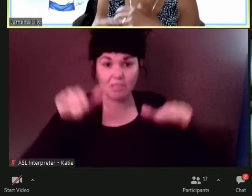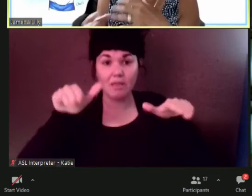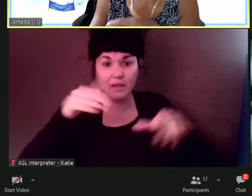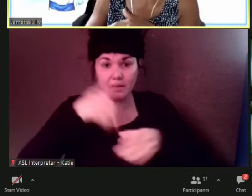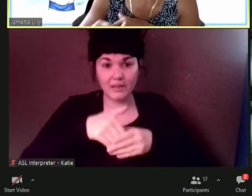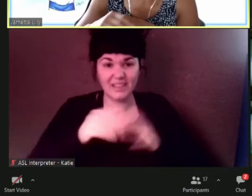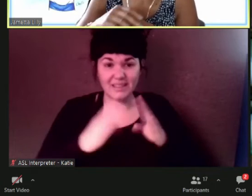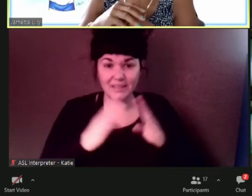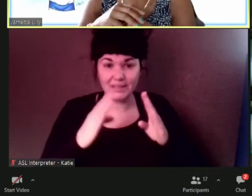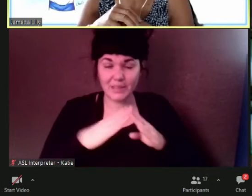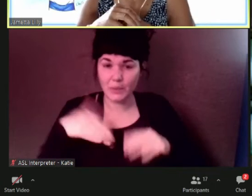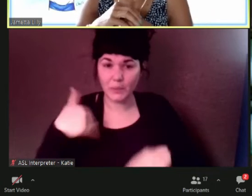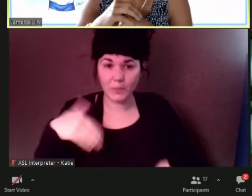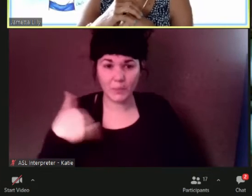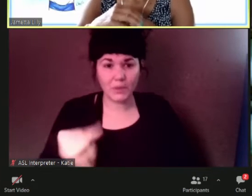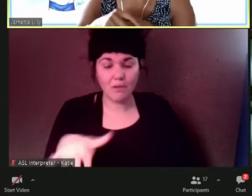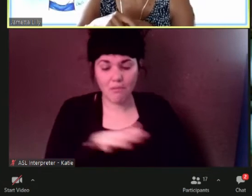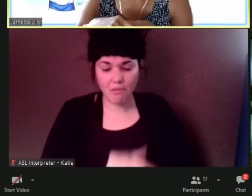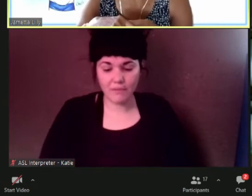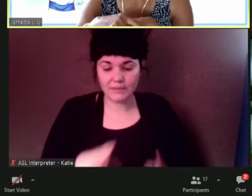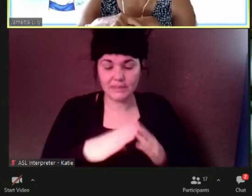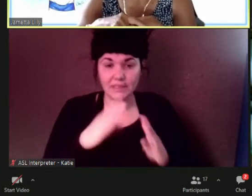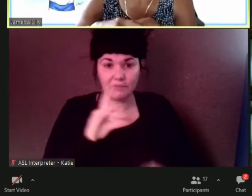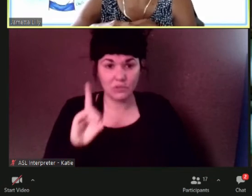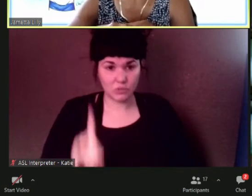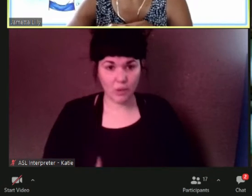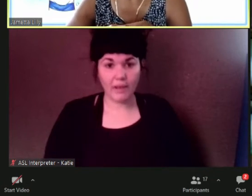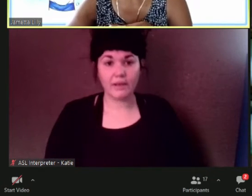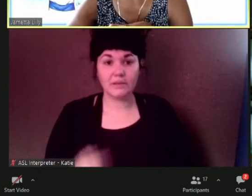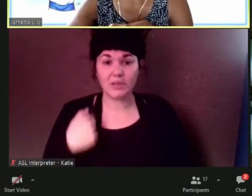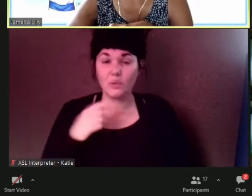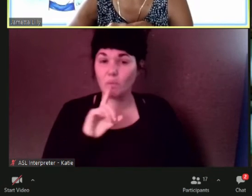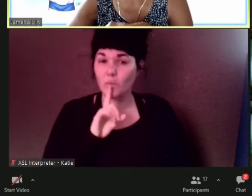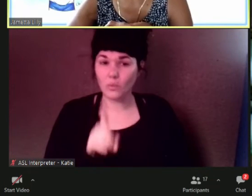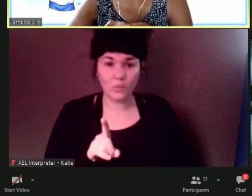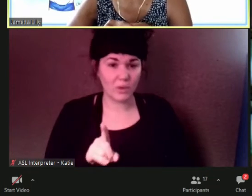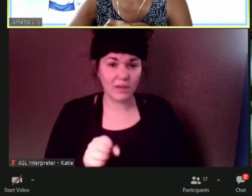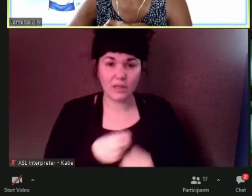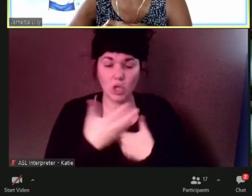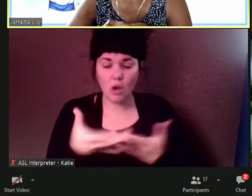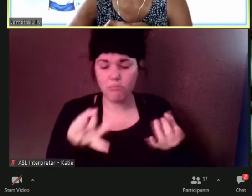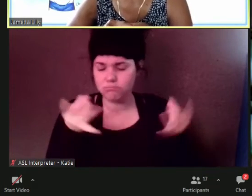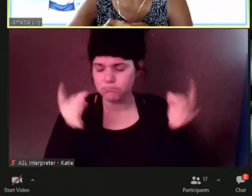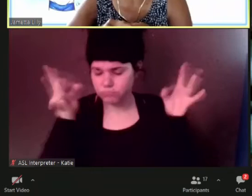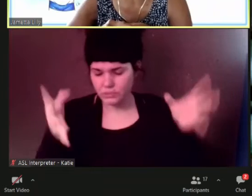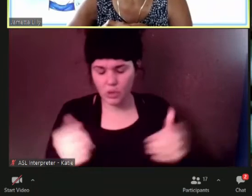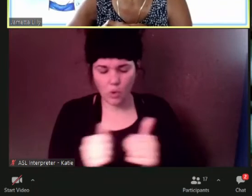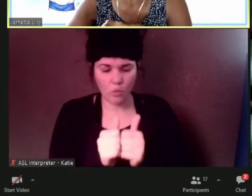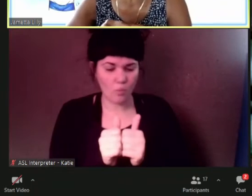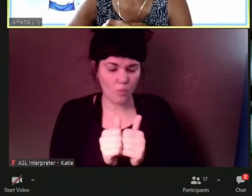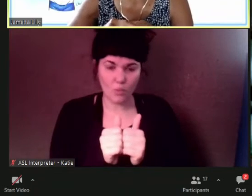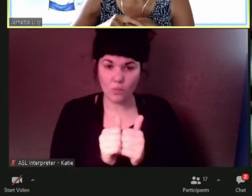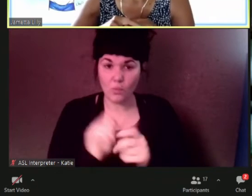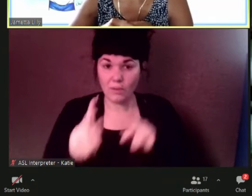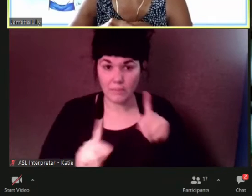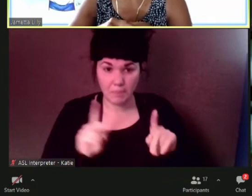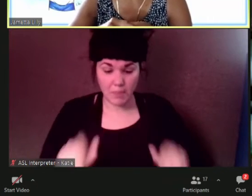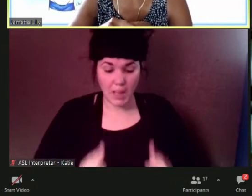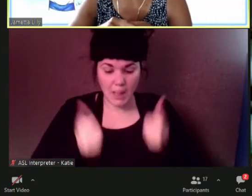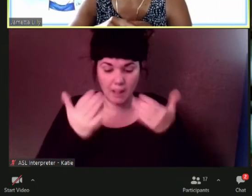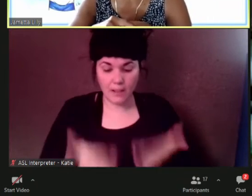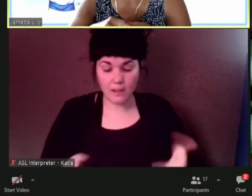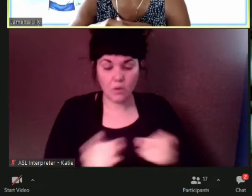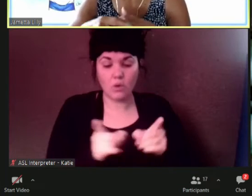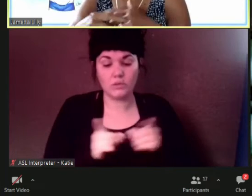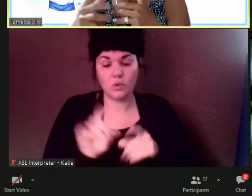areas but particularly throughout the city of detroit and wreaked havoc with not only residents but but also some businesses and